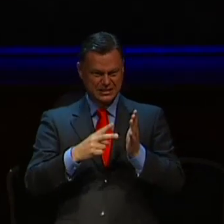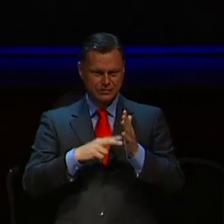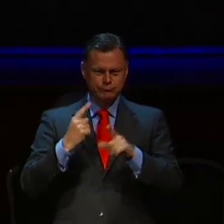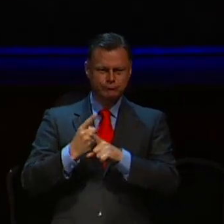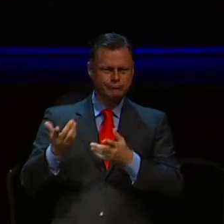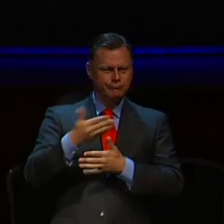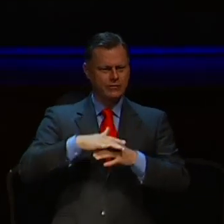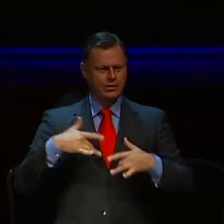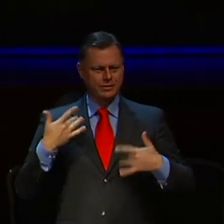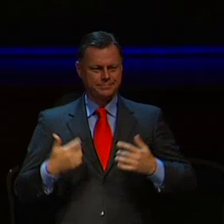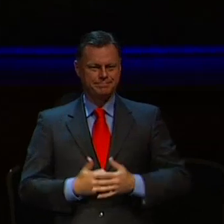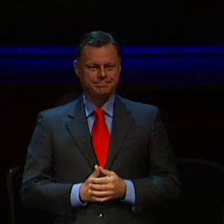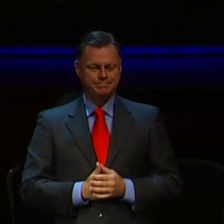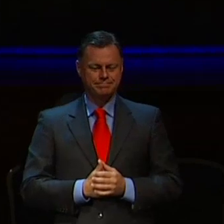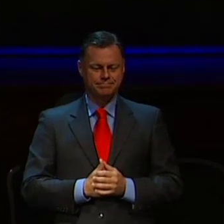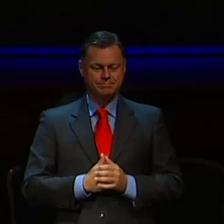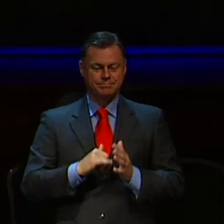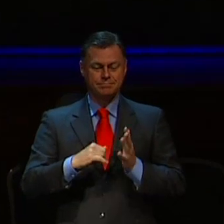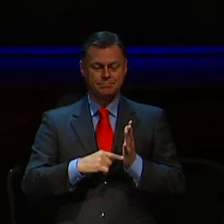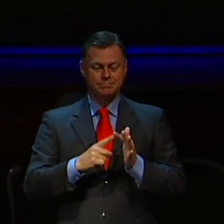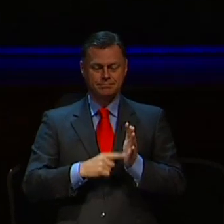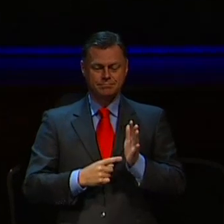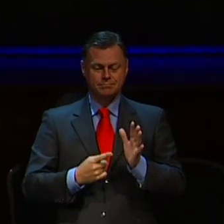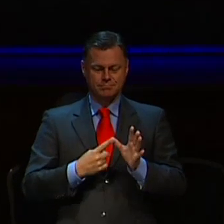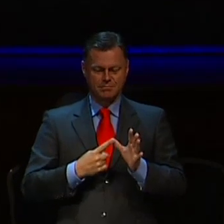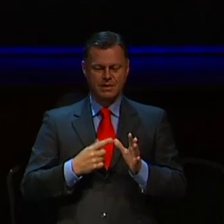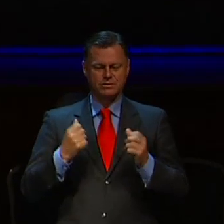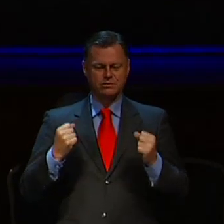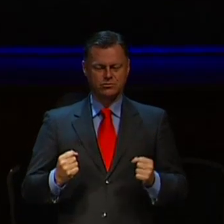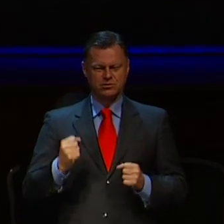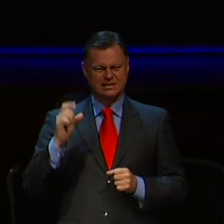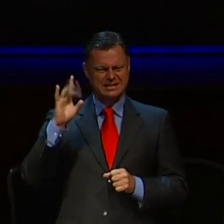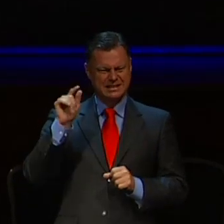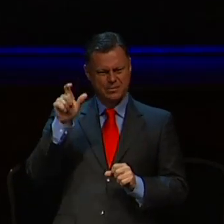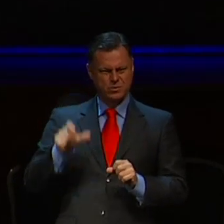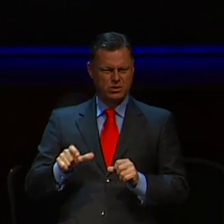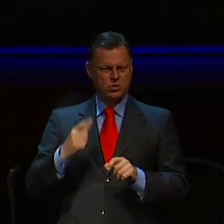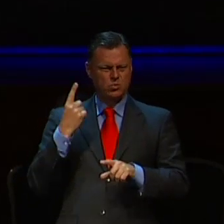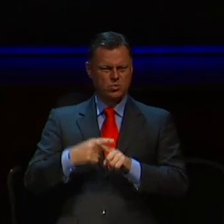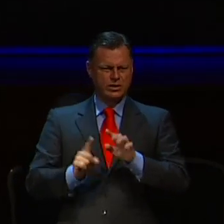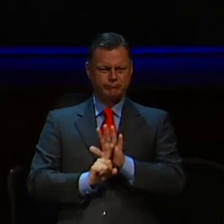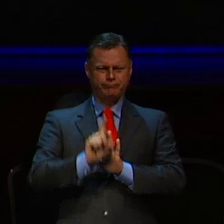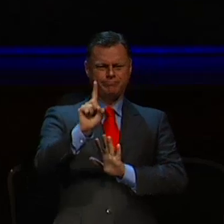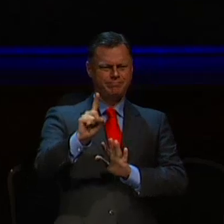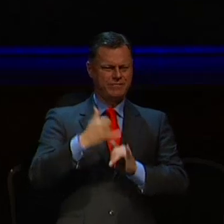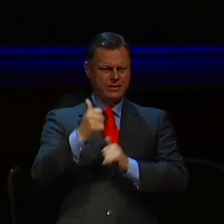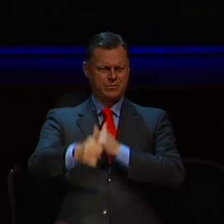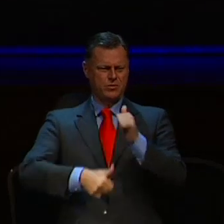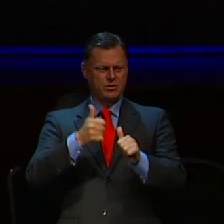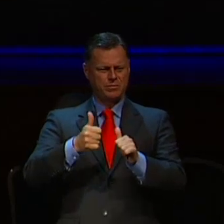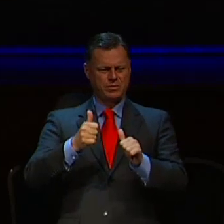Stella was only about 20 then but she had star quality and quickly became one of the show's most popular presenters.